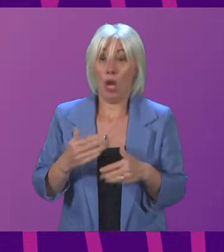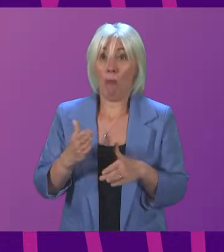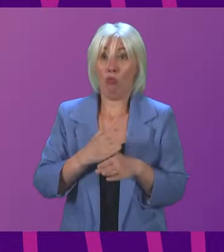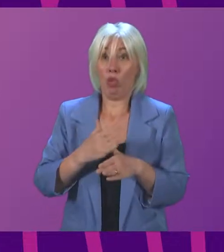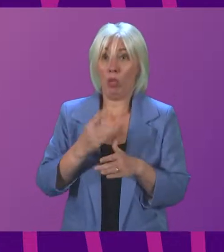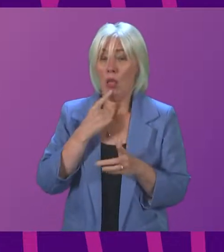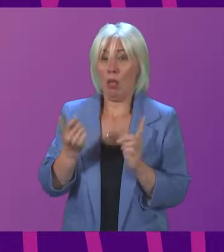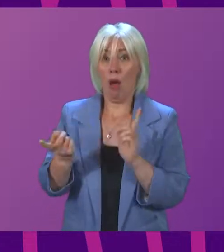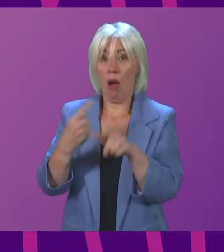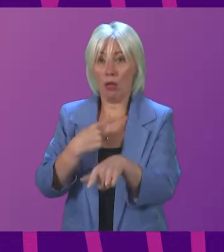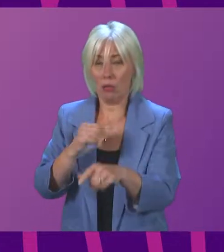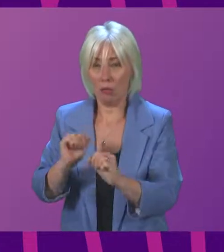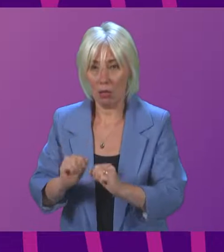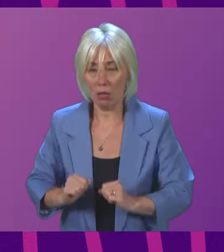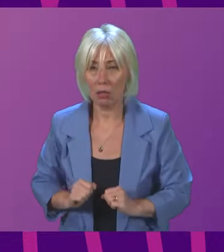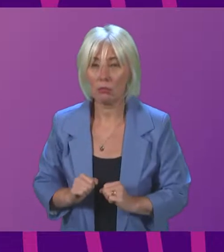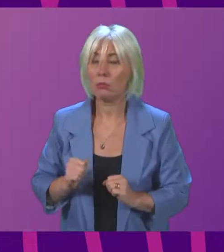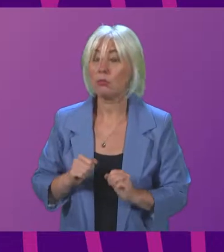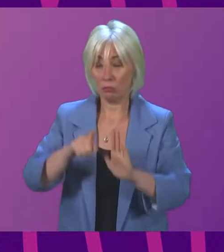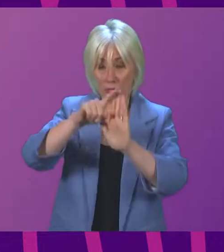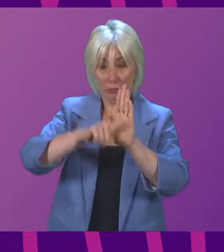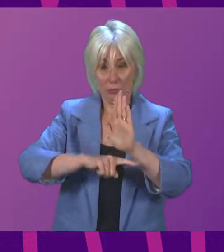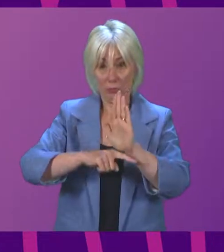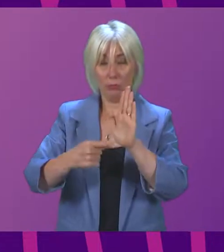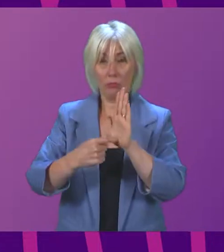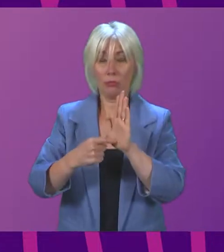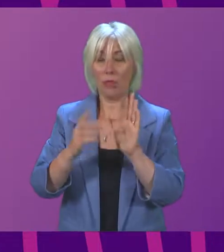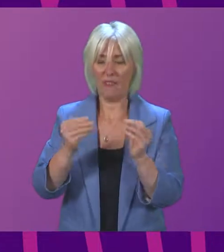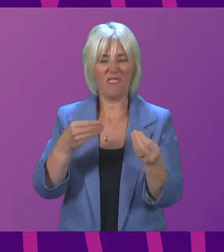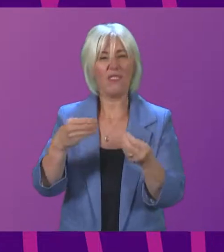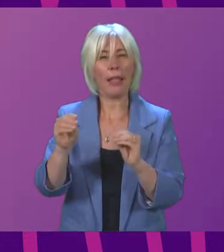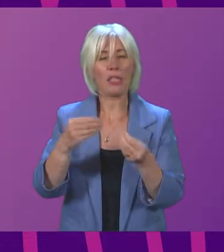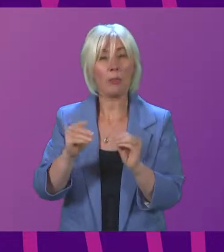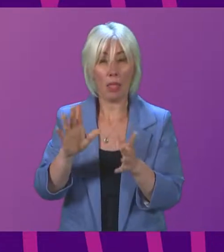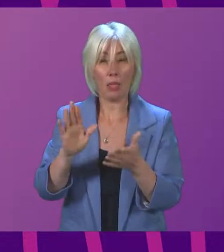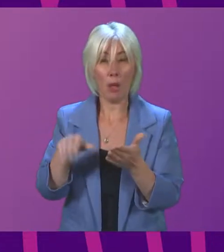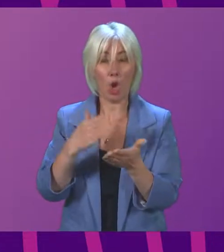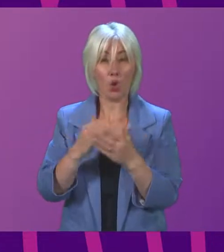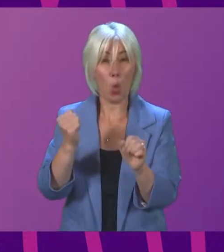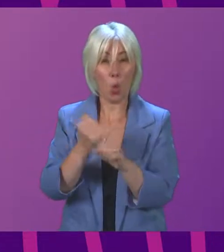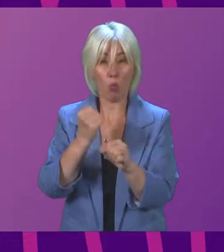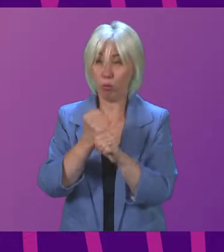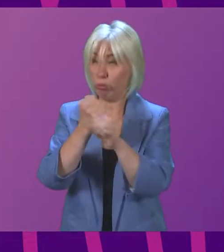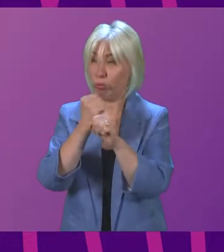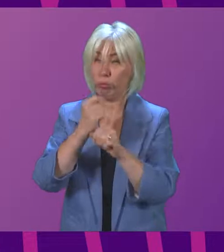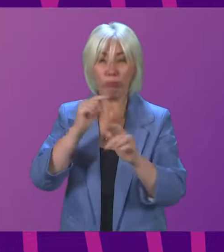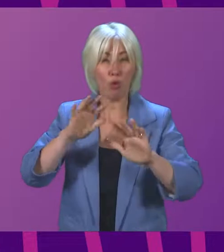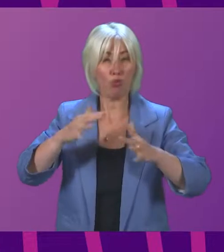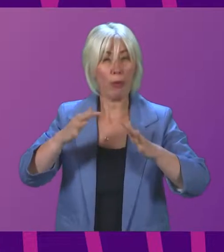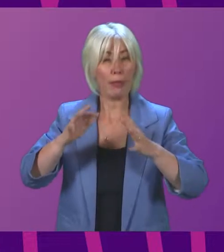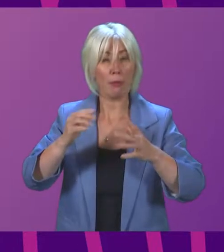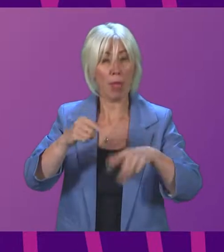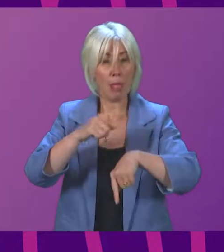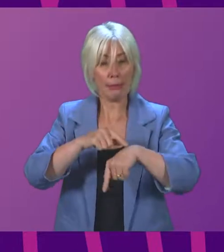answer, the legislation provides the flexibility for work to be completed within a reasonable period,